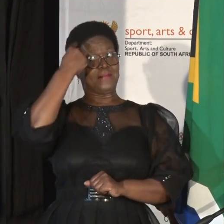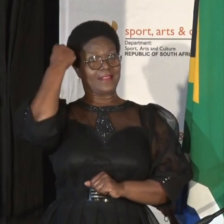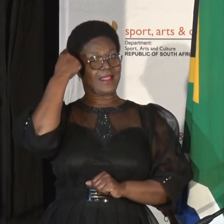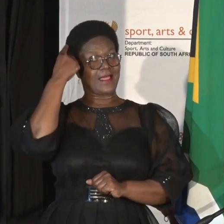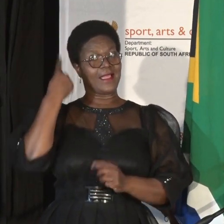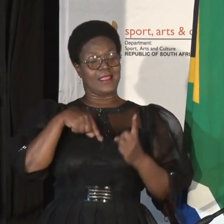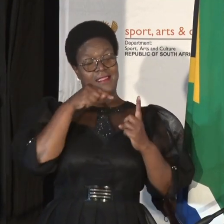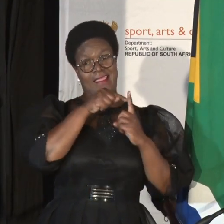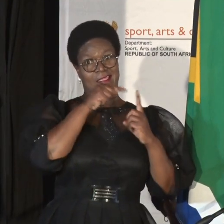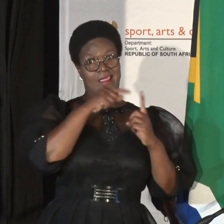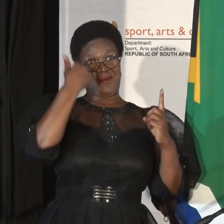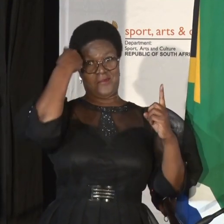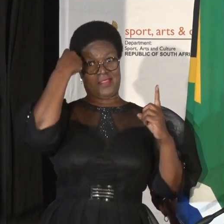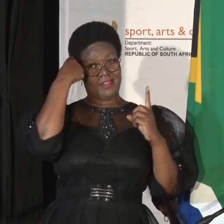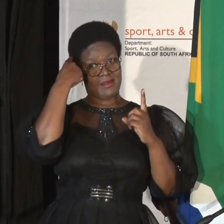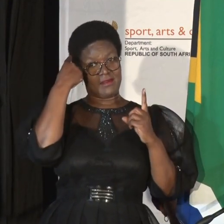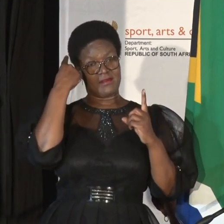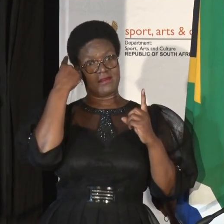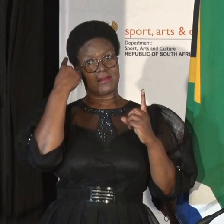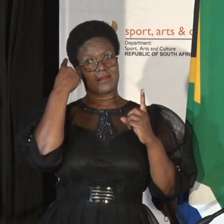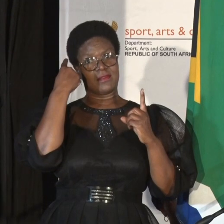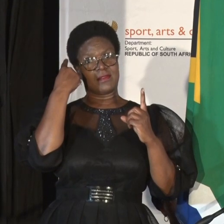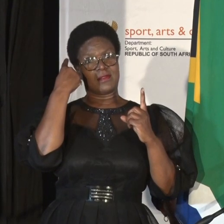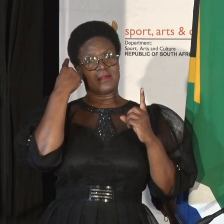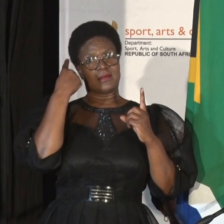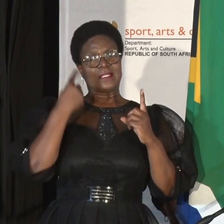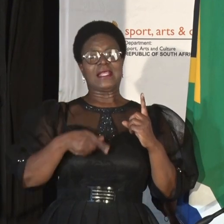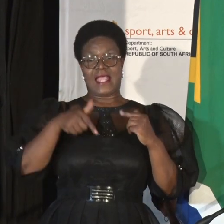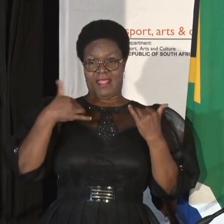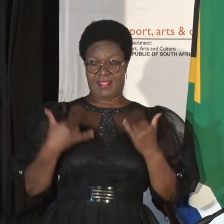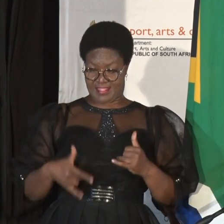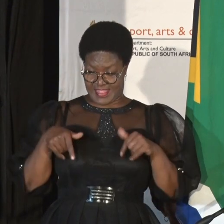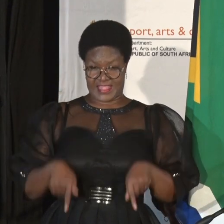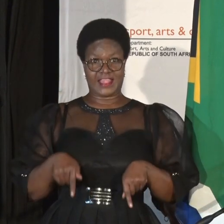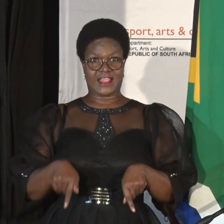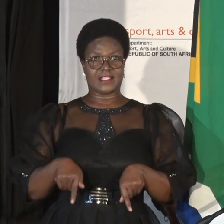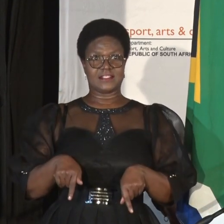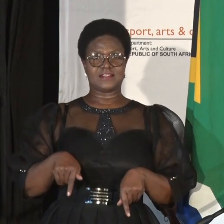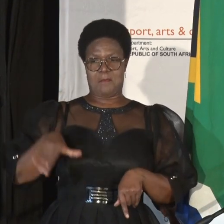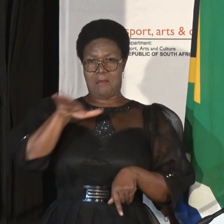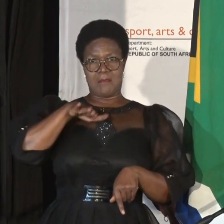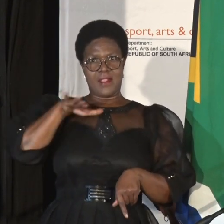who envisaged this historic and iconic Freedom Park.